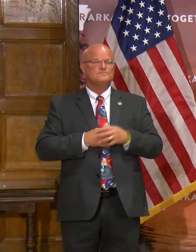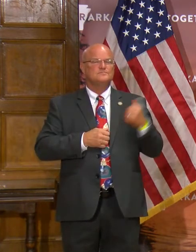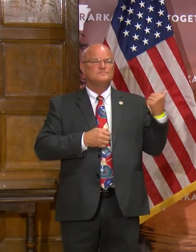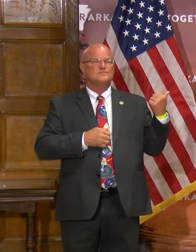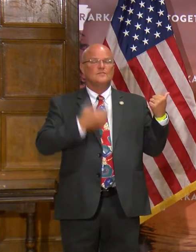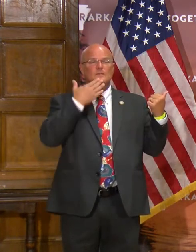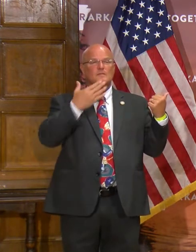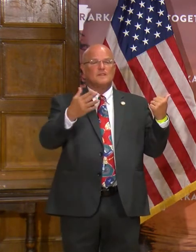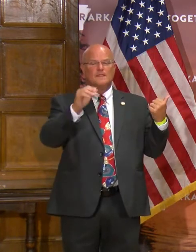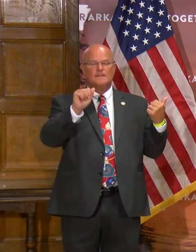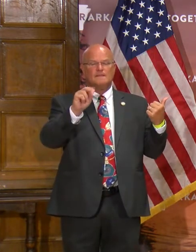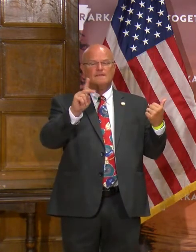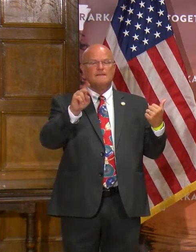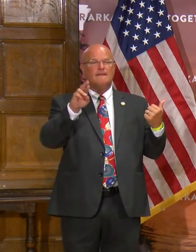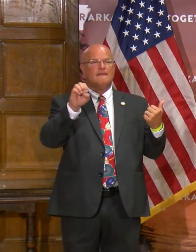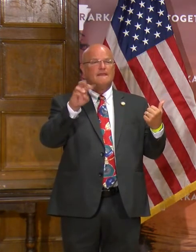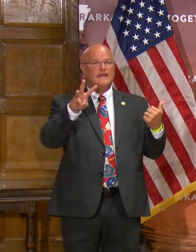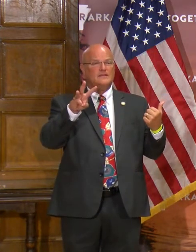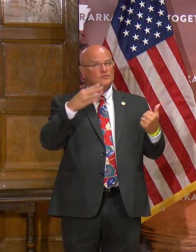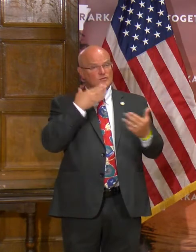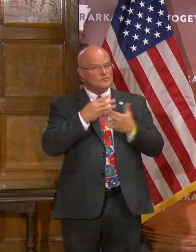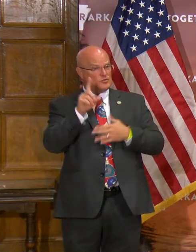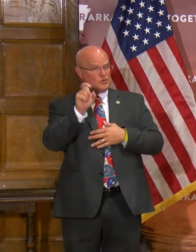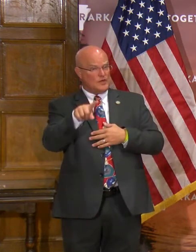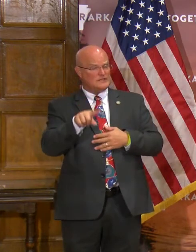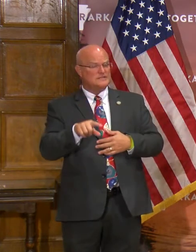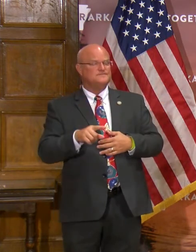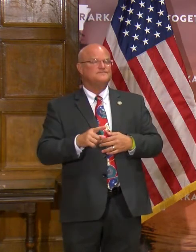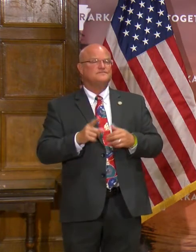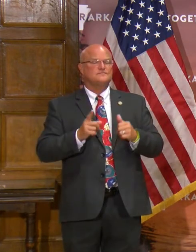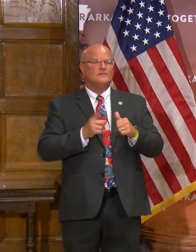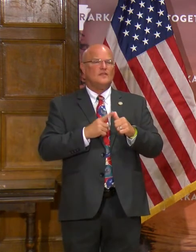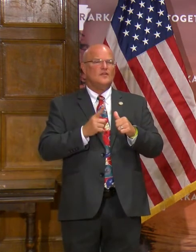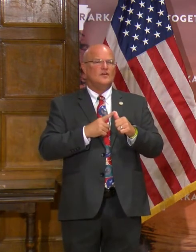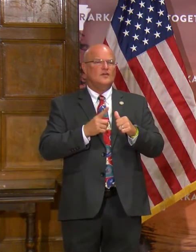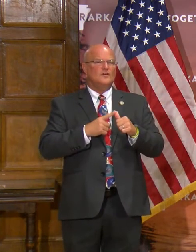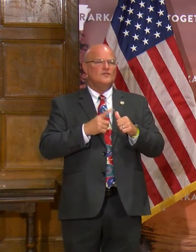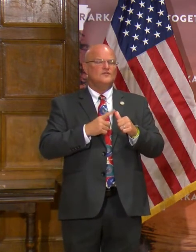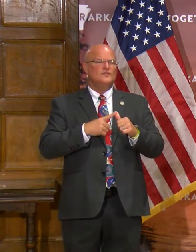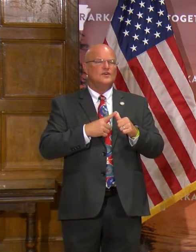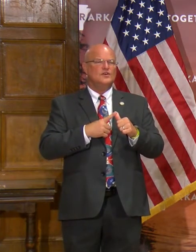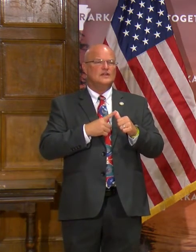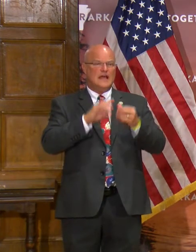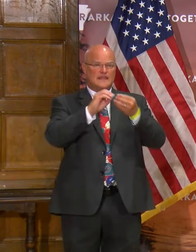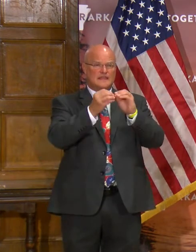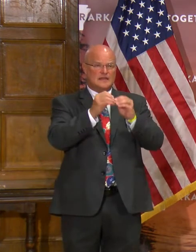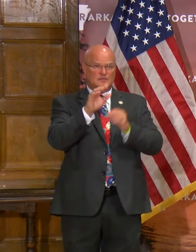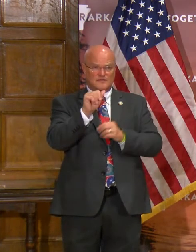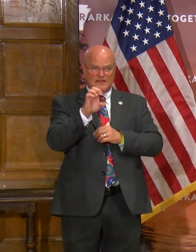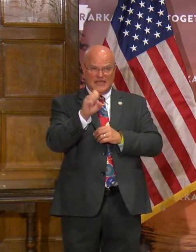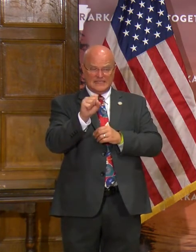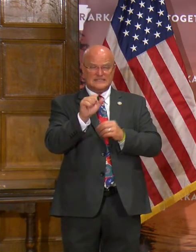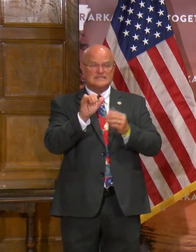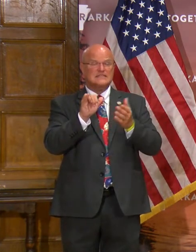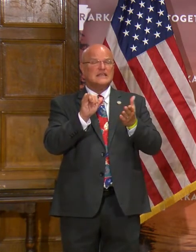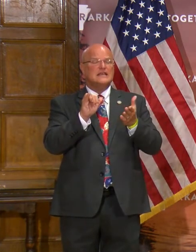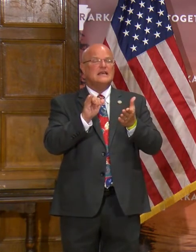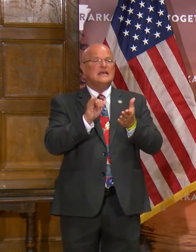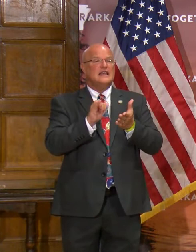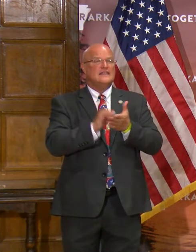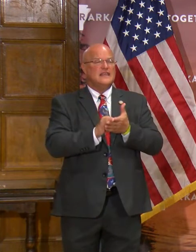Thank you, Andrew, and a very good question. First, in terms of the number of cases, that's the